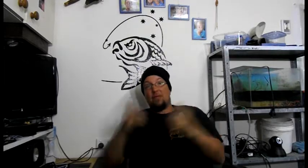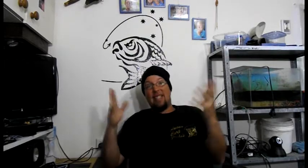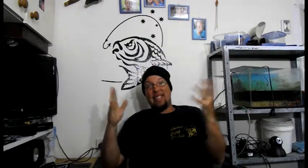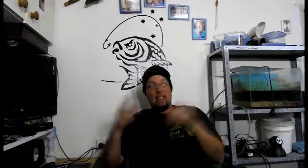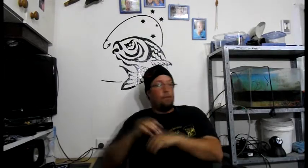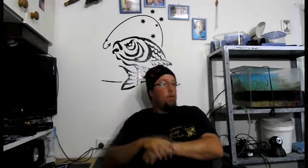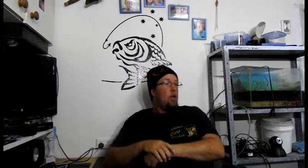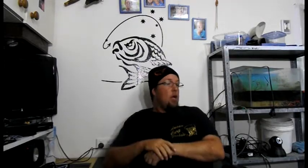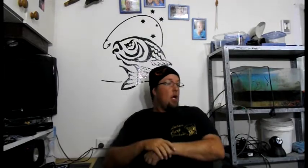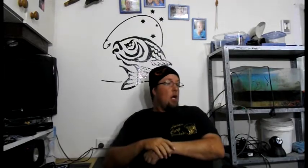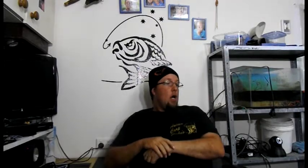release,